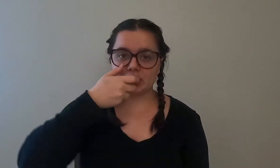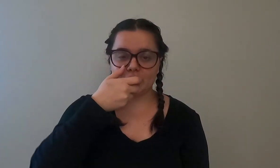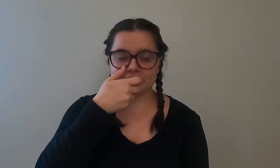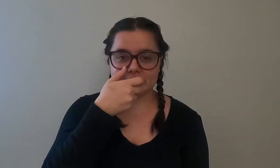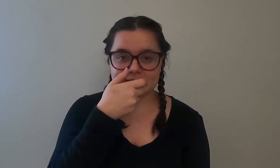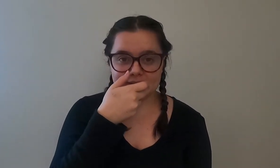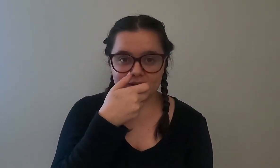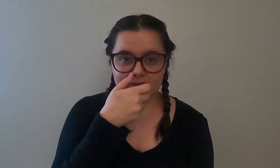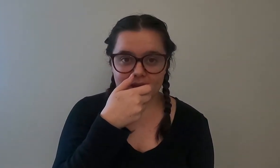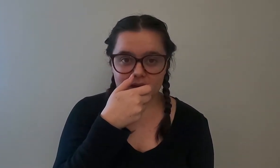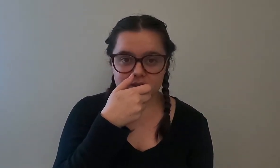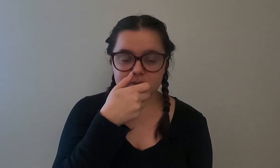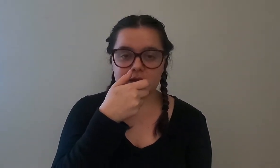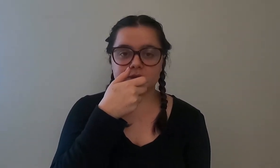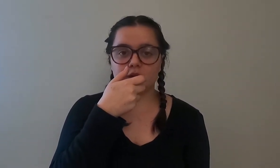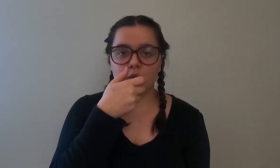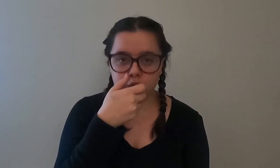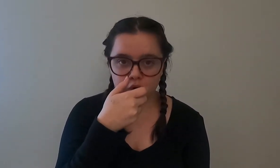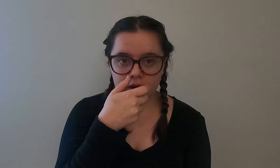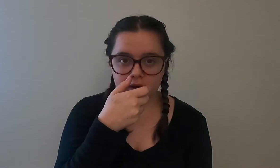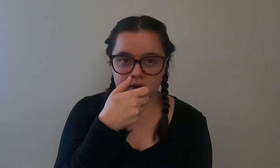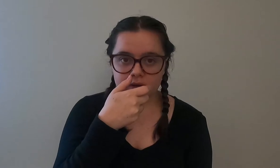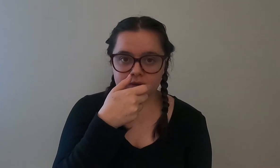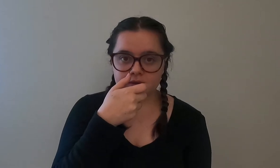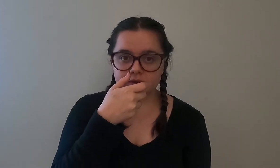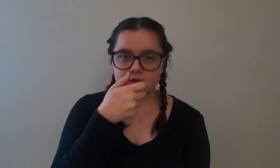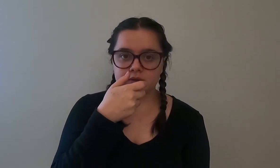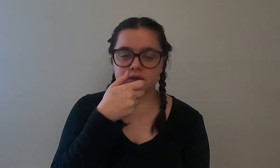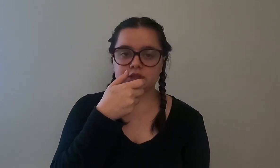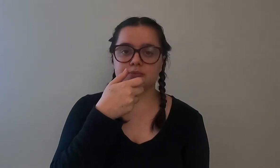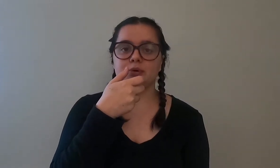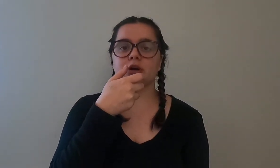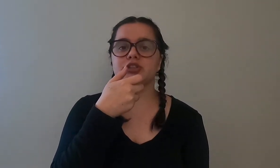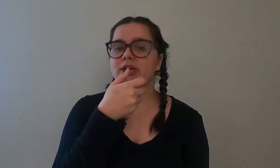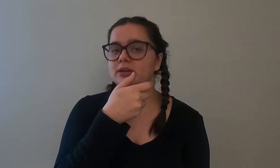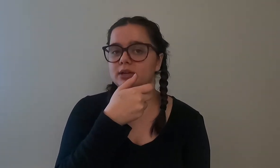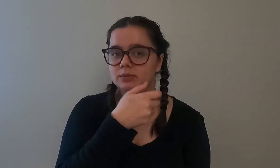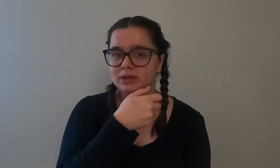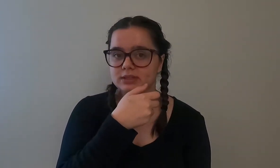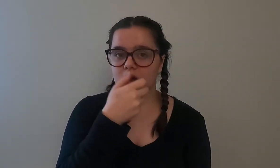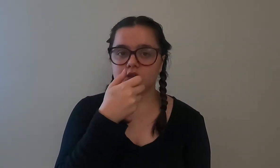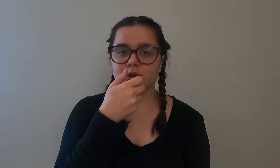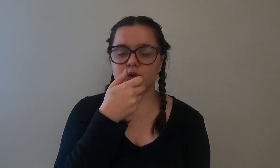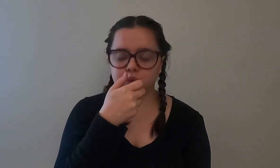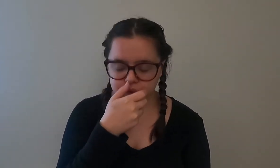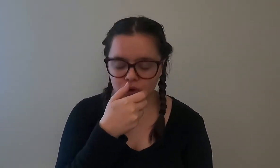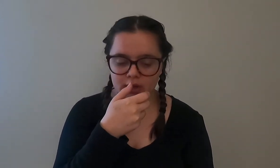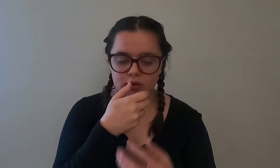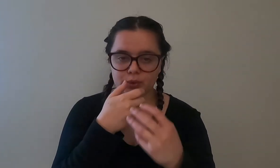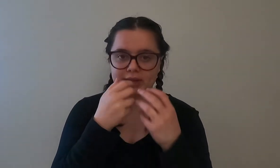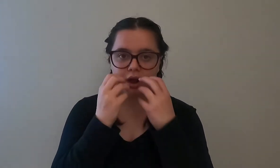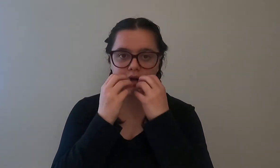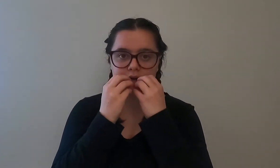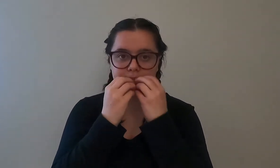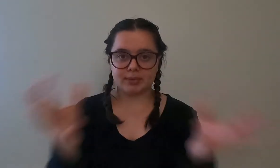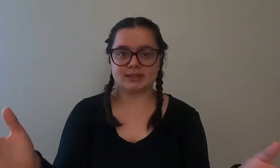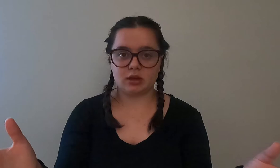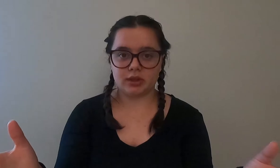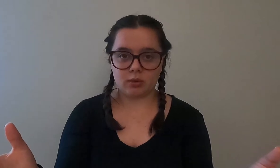in you have to save enough air to be able to to purge it is what it's called where you really hard and it gets all that